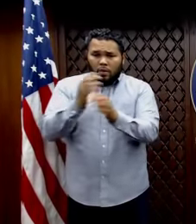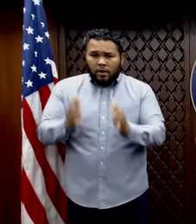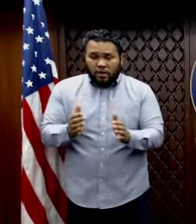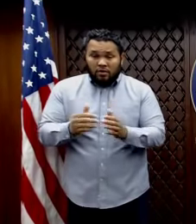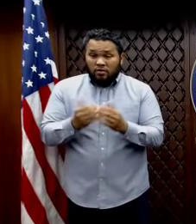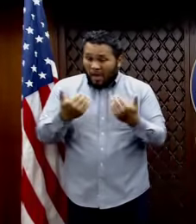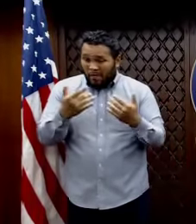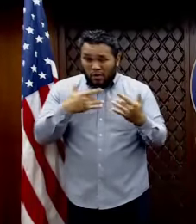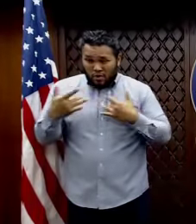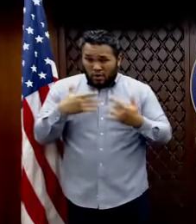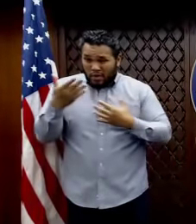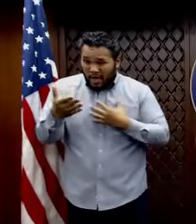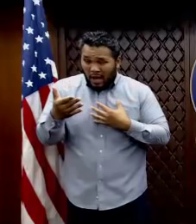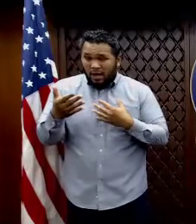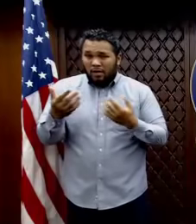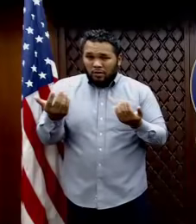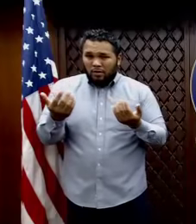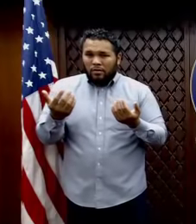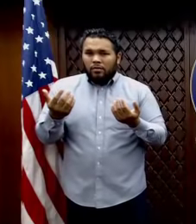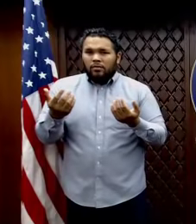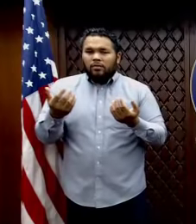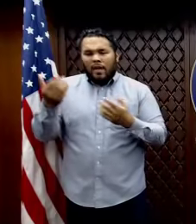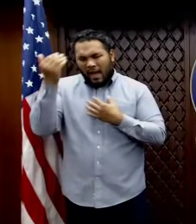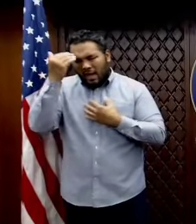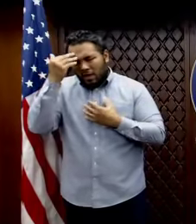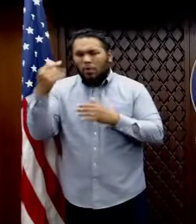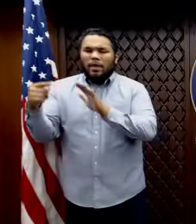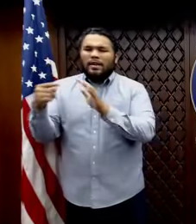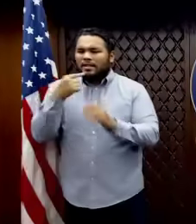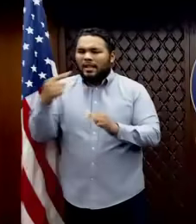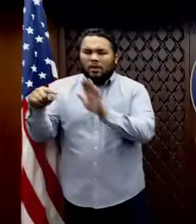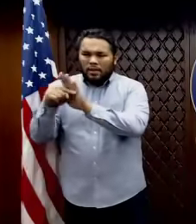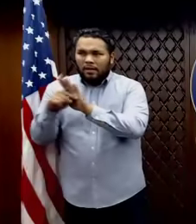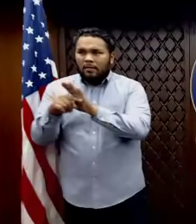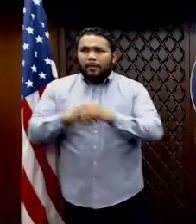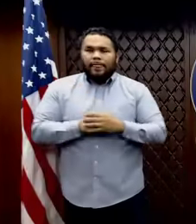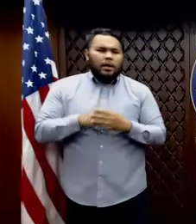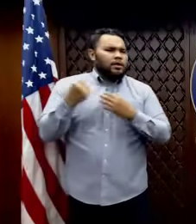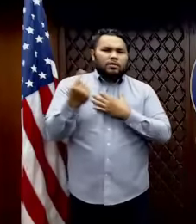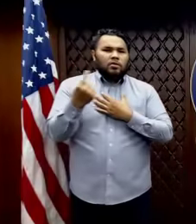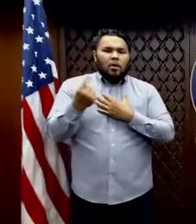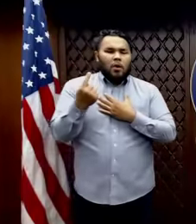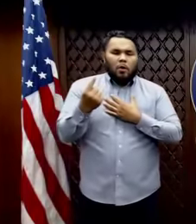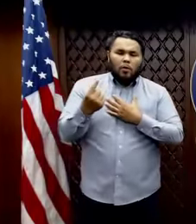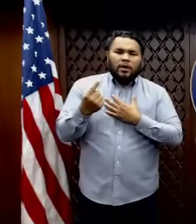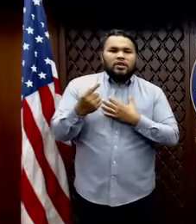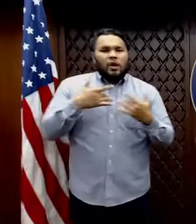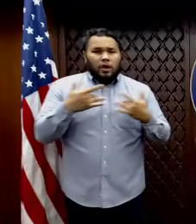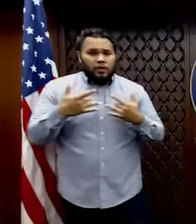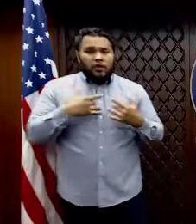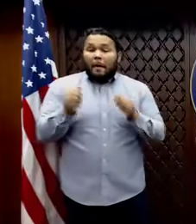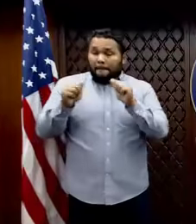potential exposure? I know we said that these sailors are negative, but there was a concern about potential exposure